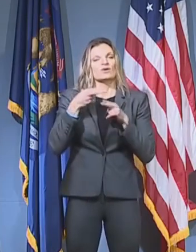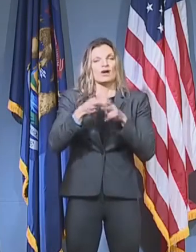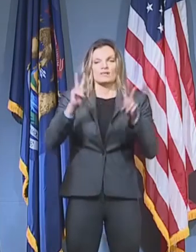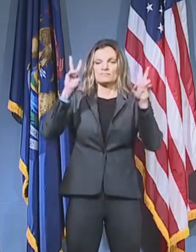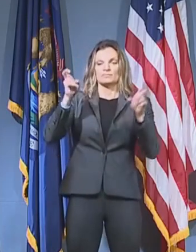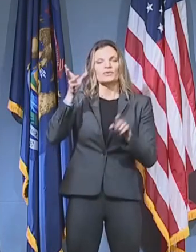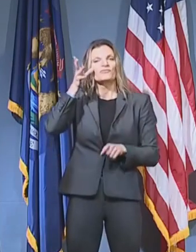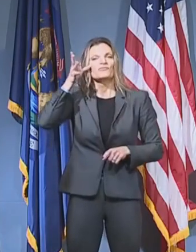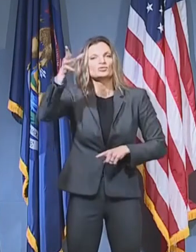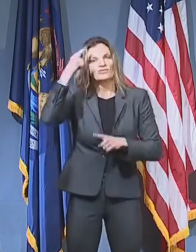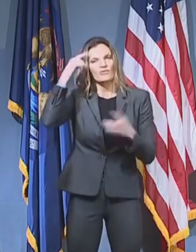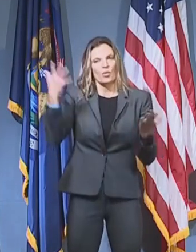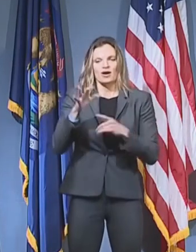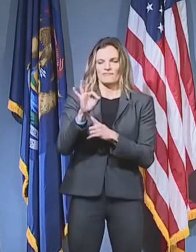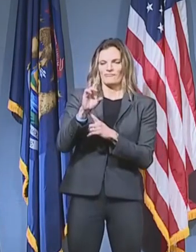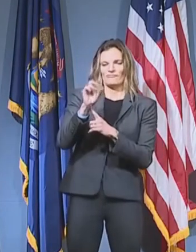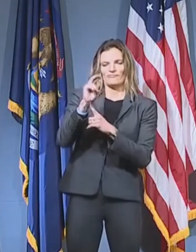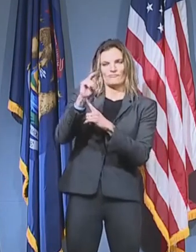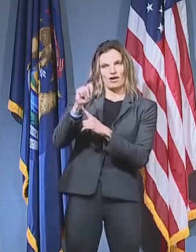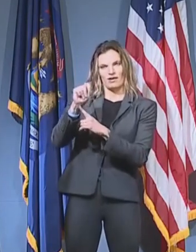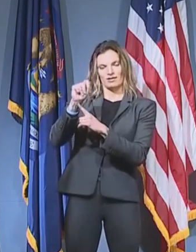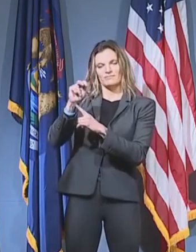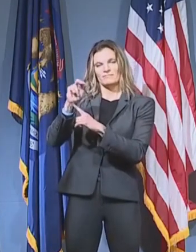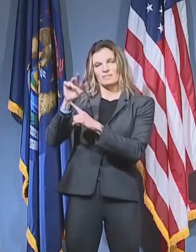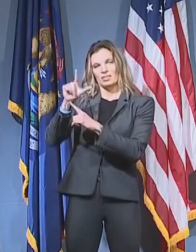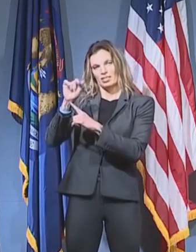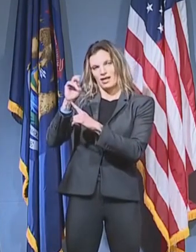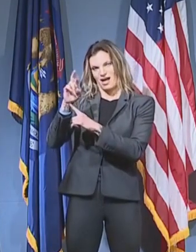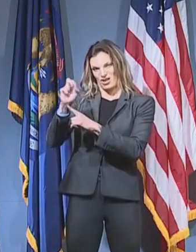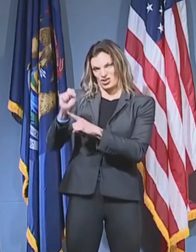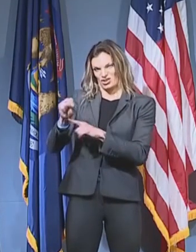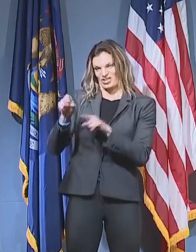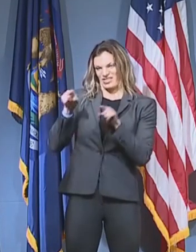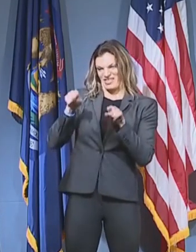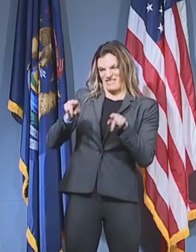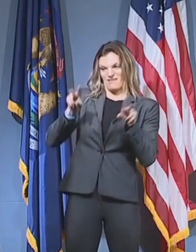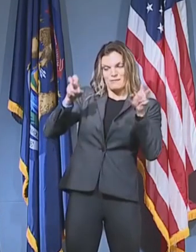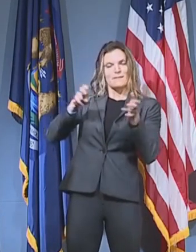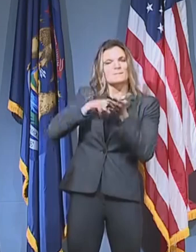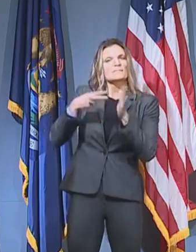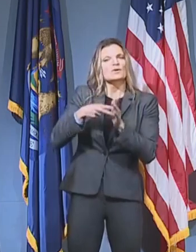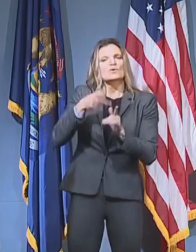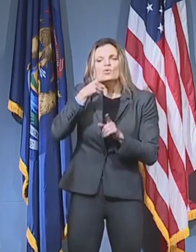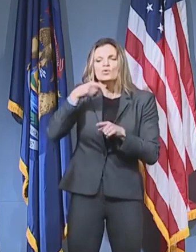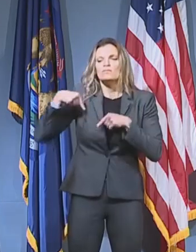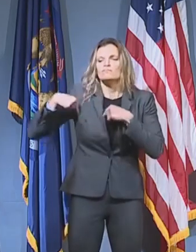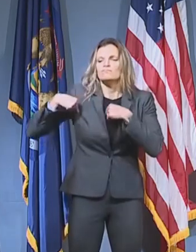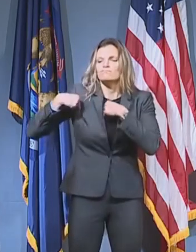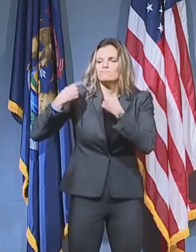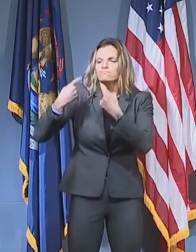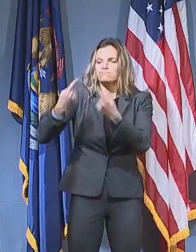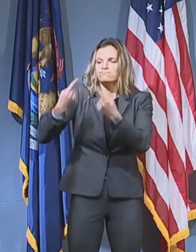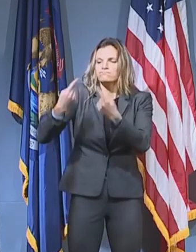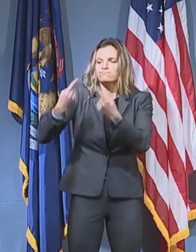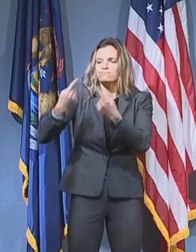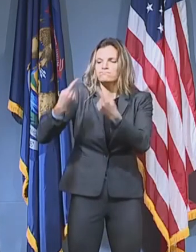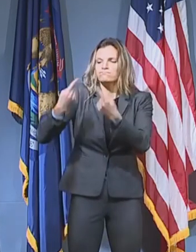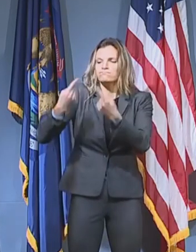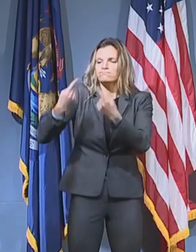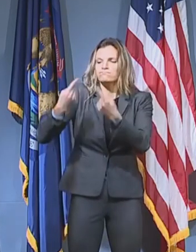Frontliners program. Historically when Americans put their lives on the line for our country, the betterment of our country,